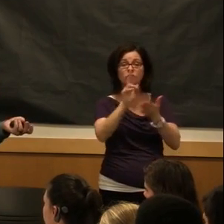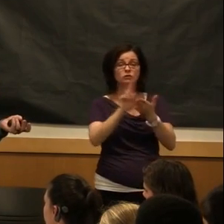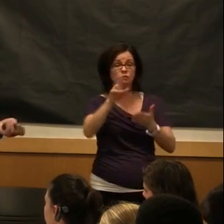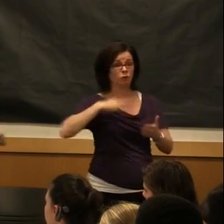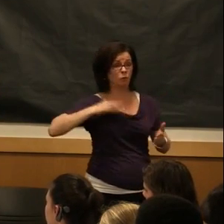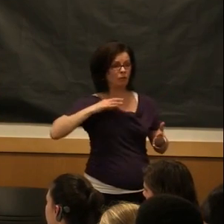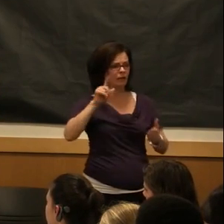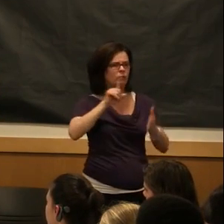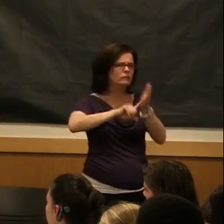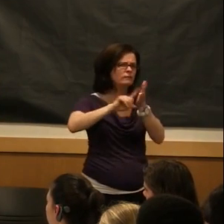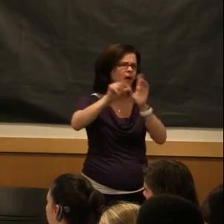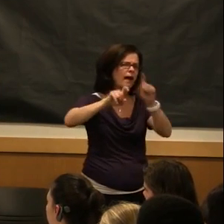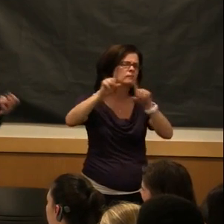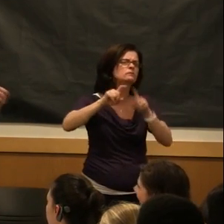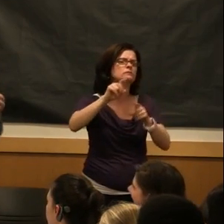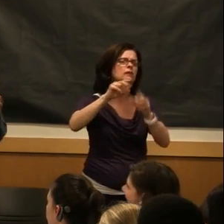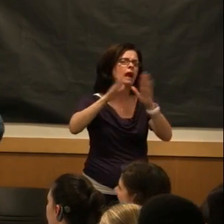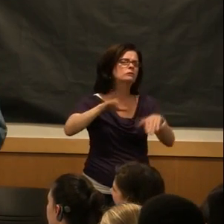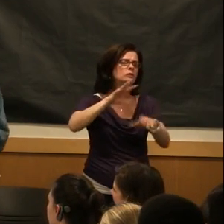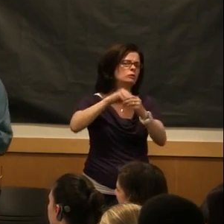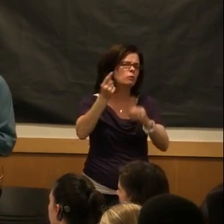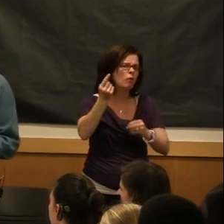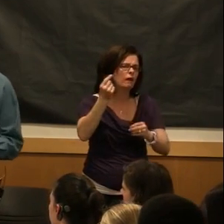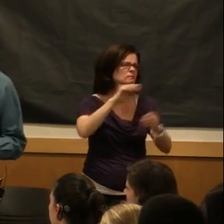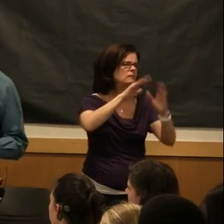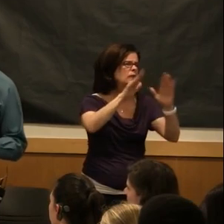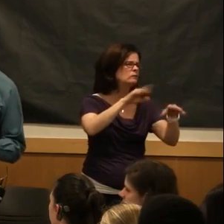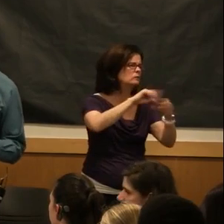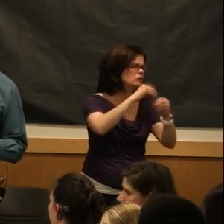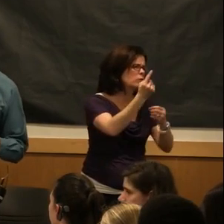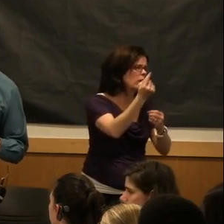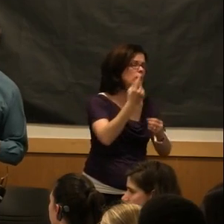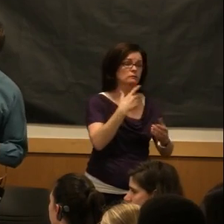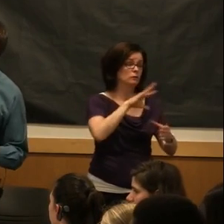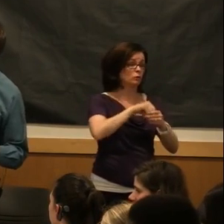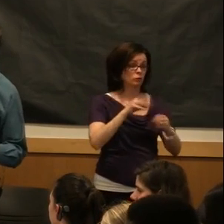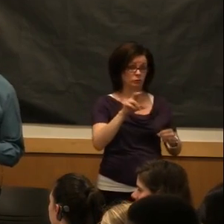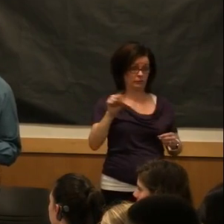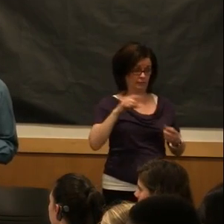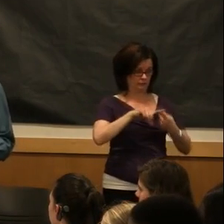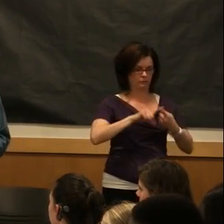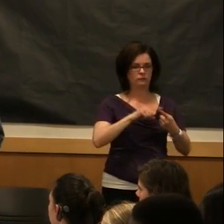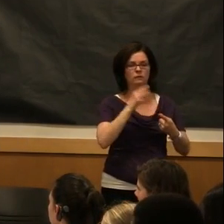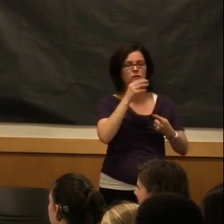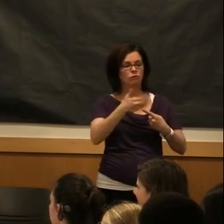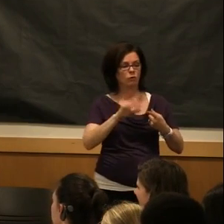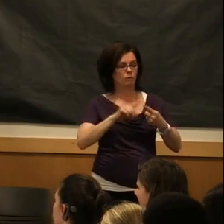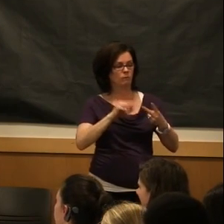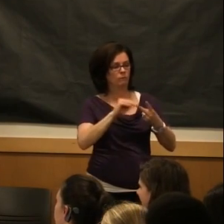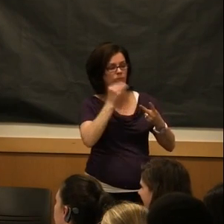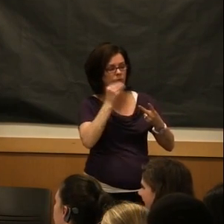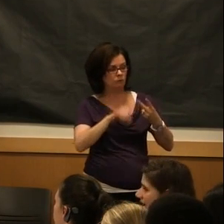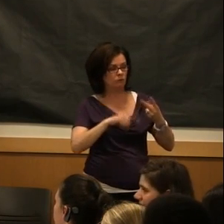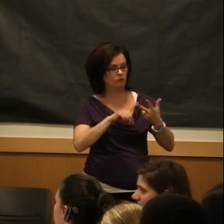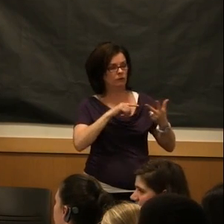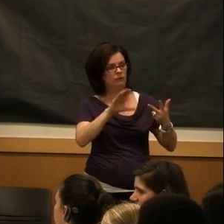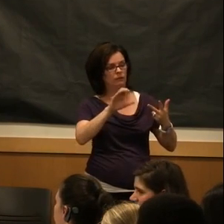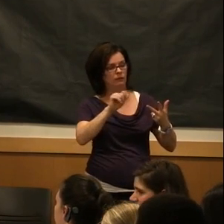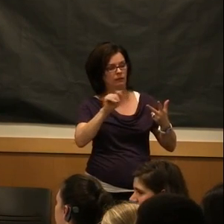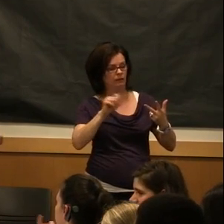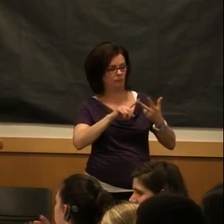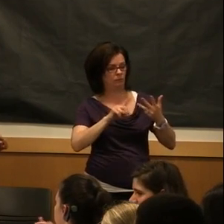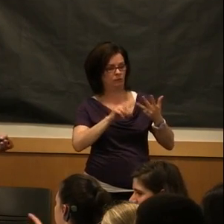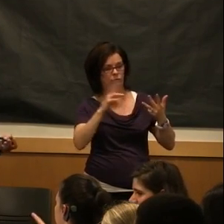the different colleges that you're looking at, is what does housing include? It includes your room, your meal plan, your utilities, cable, Wi-Fi, internet,